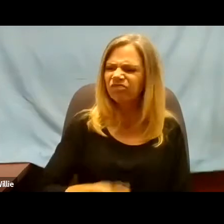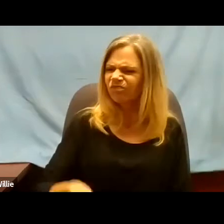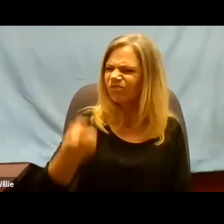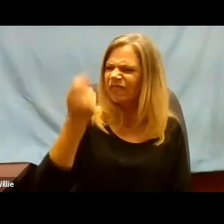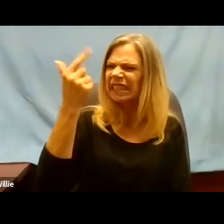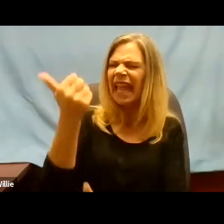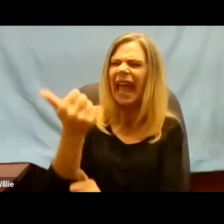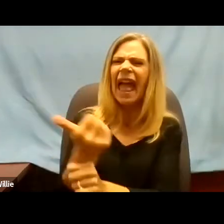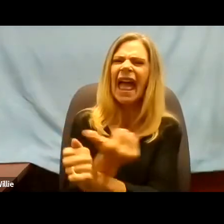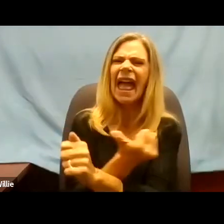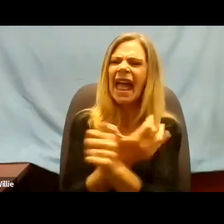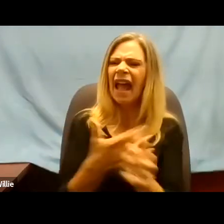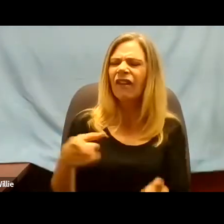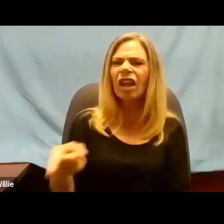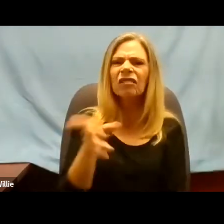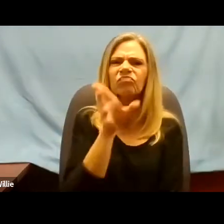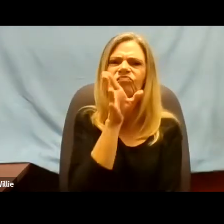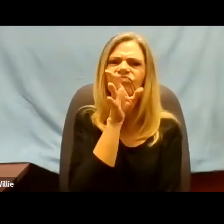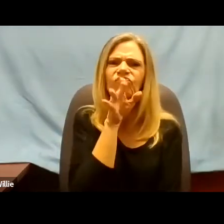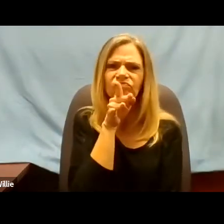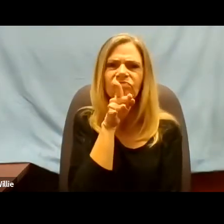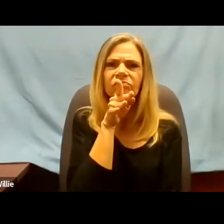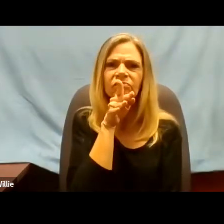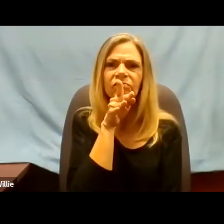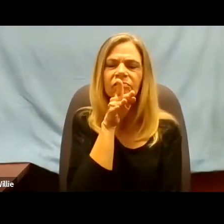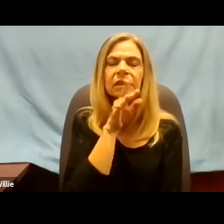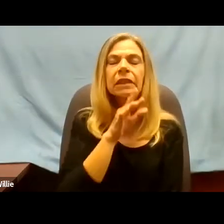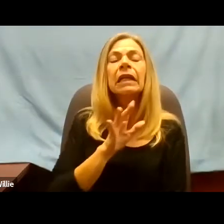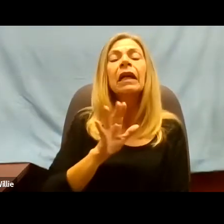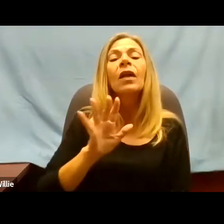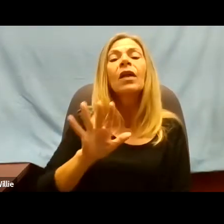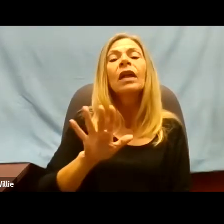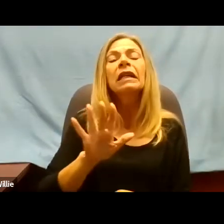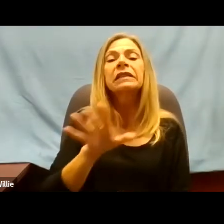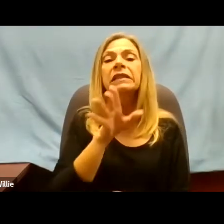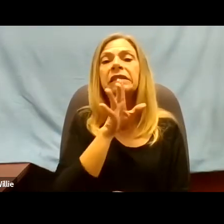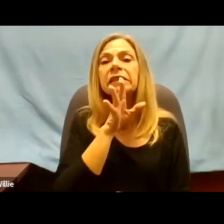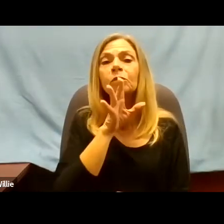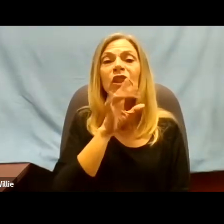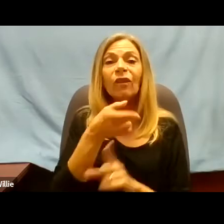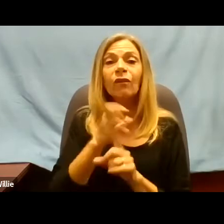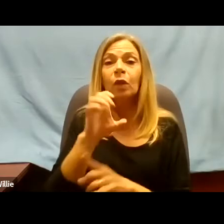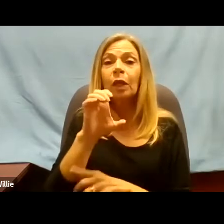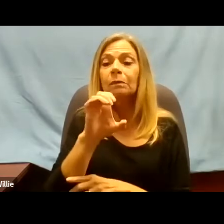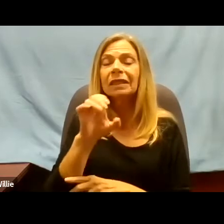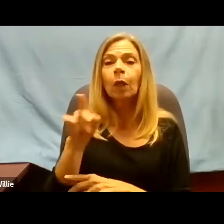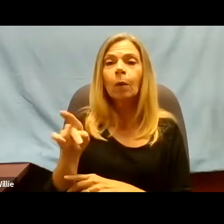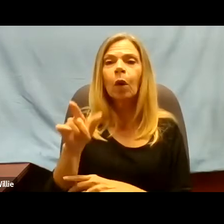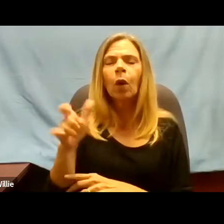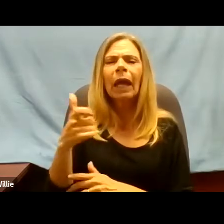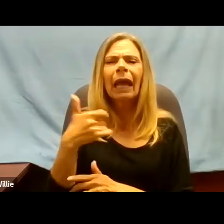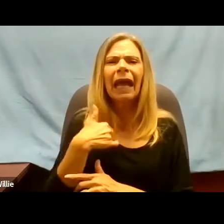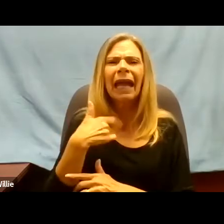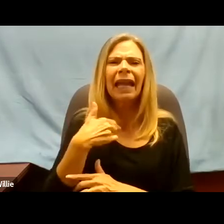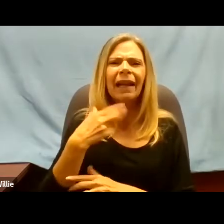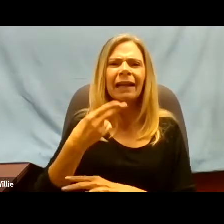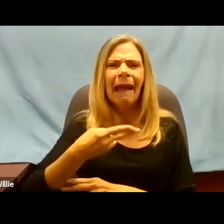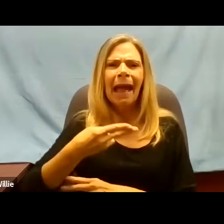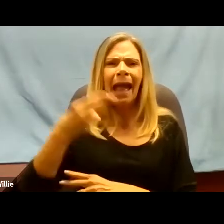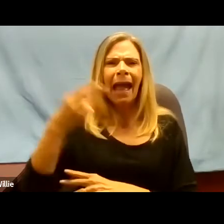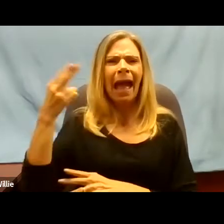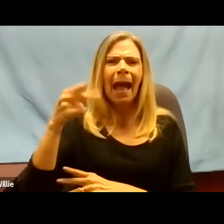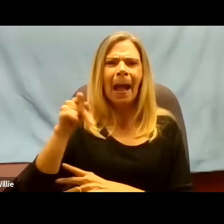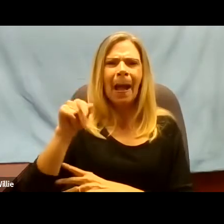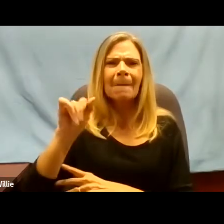The nature of his speech from the cerebral palsy caused him to have a lot of very high pitched sounds